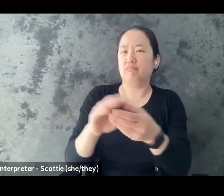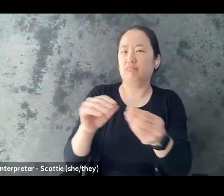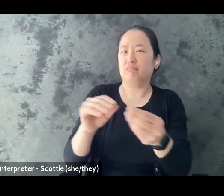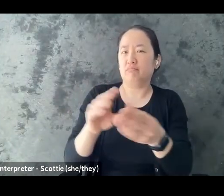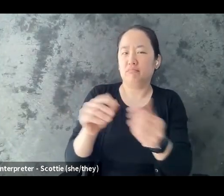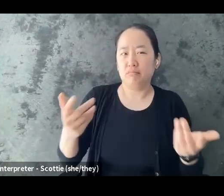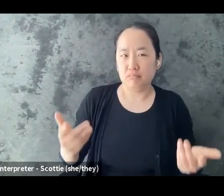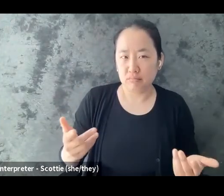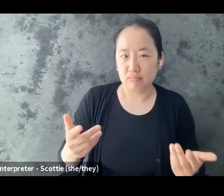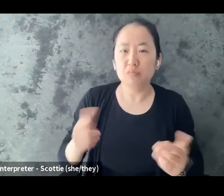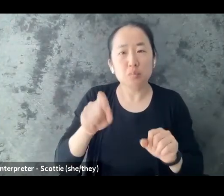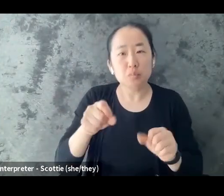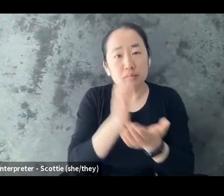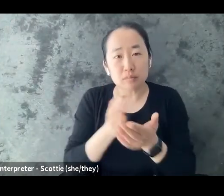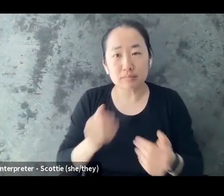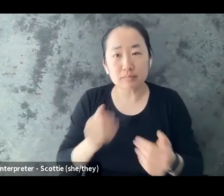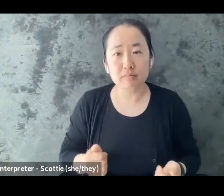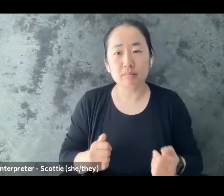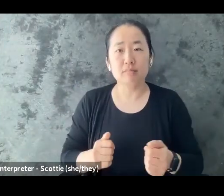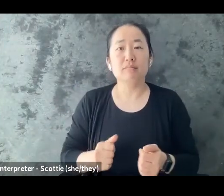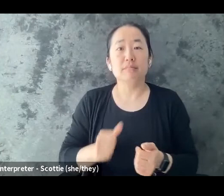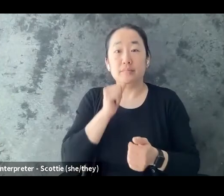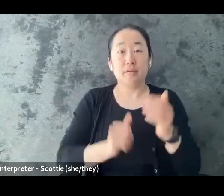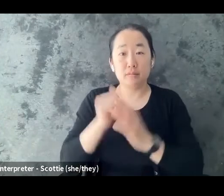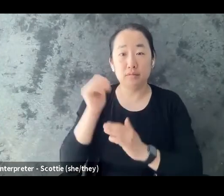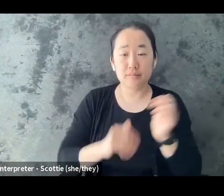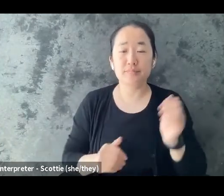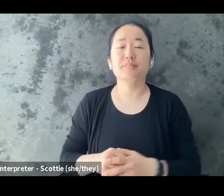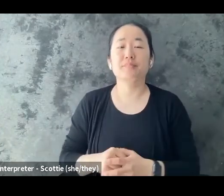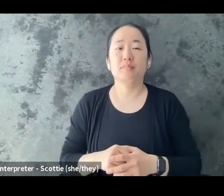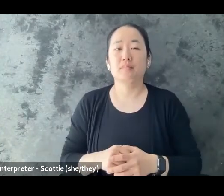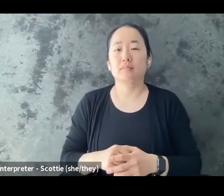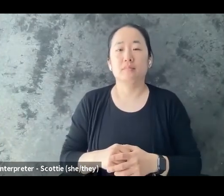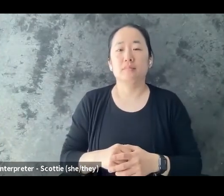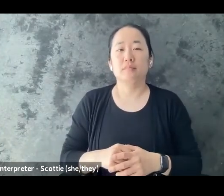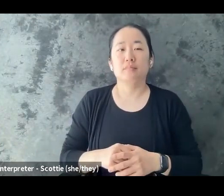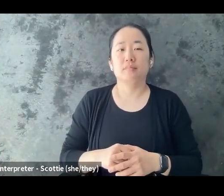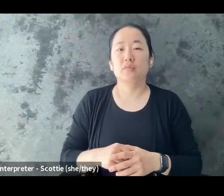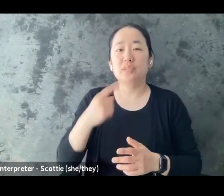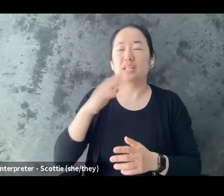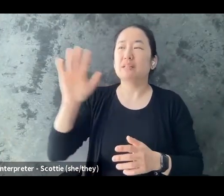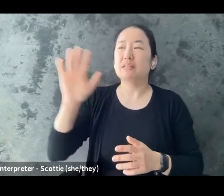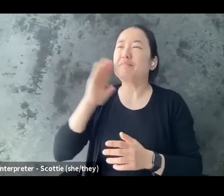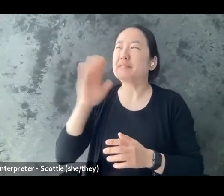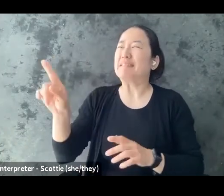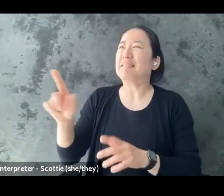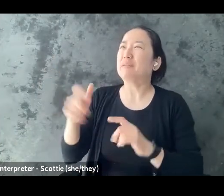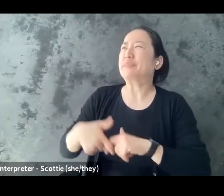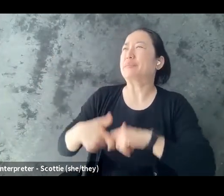and it doesn't feel comfortable and you can say you know maybe we'll talk about it at another time or i'll let you know if i want to resume talking about